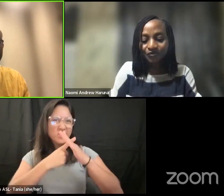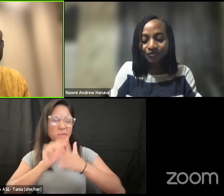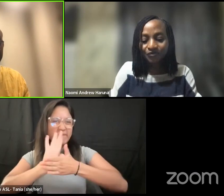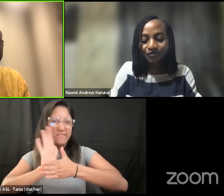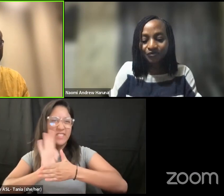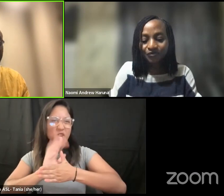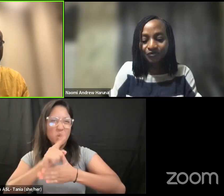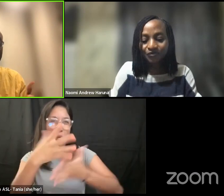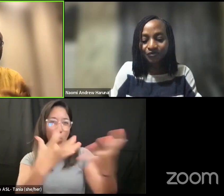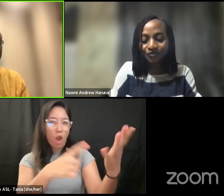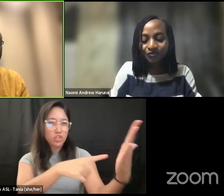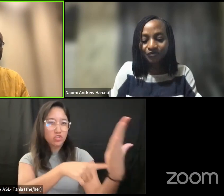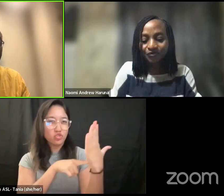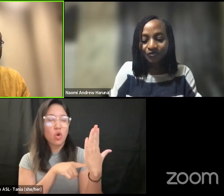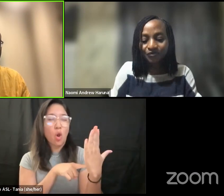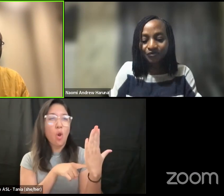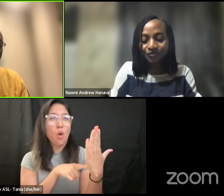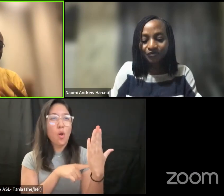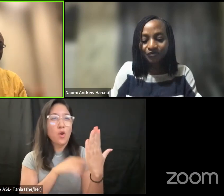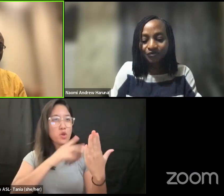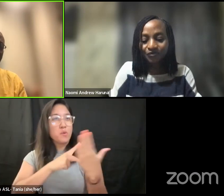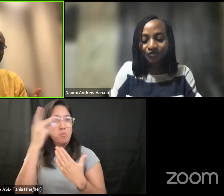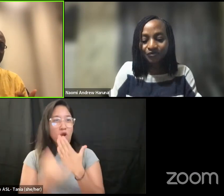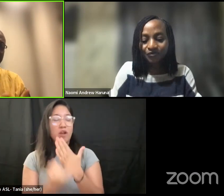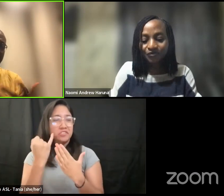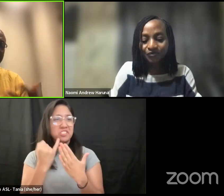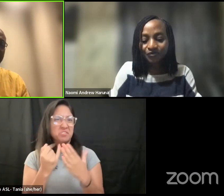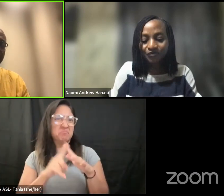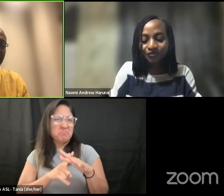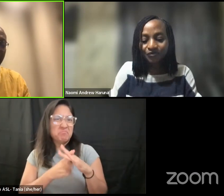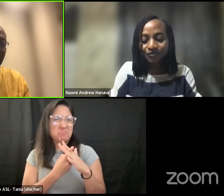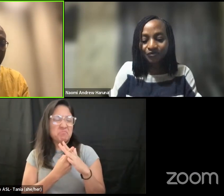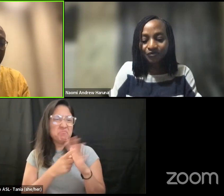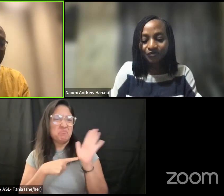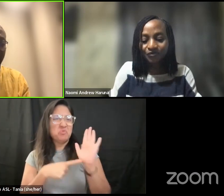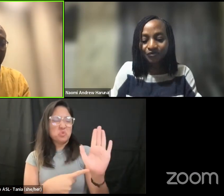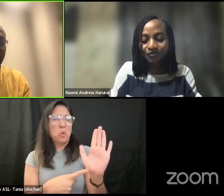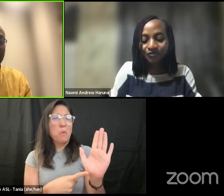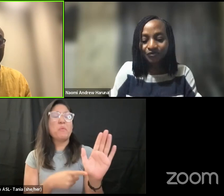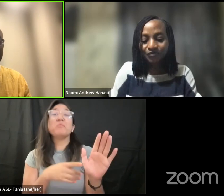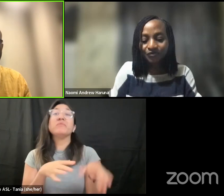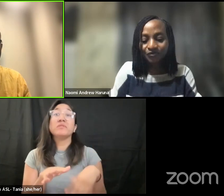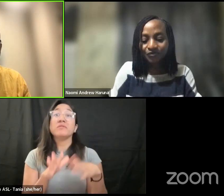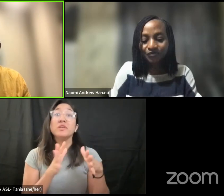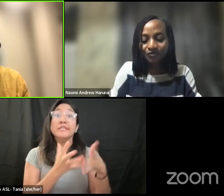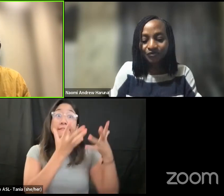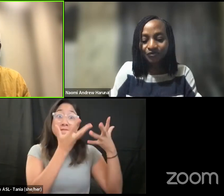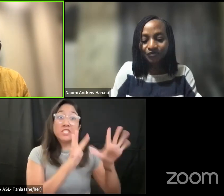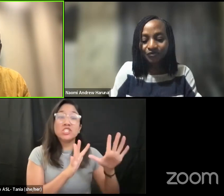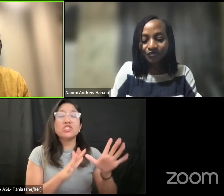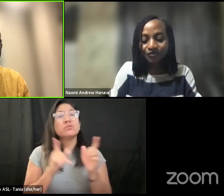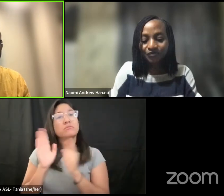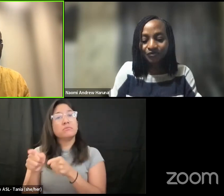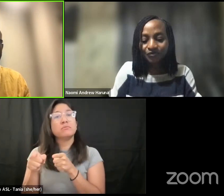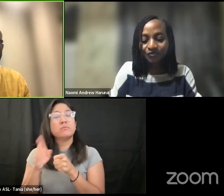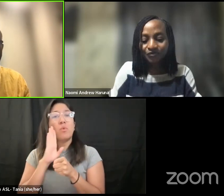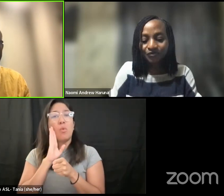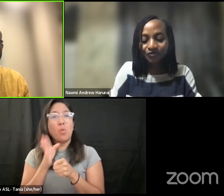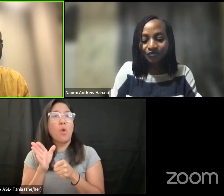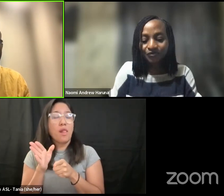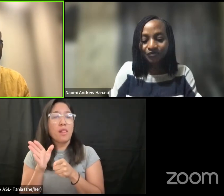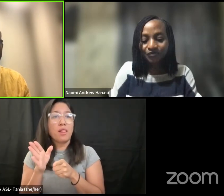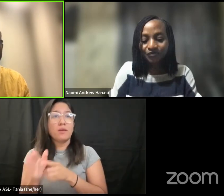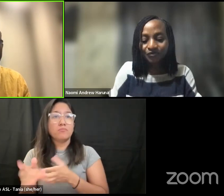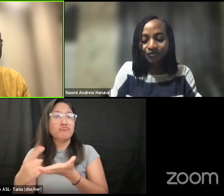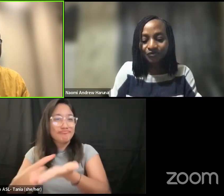some of the projects that you're doing so maybe we can start with that and then from there we will get on to um get on